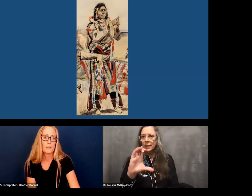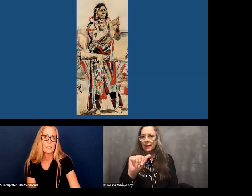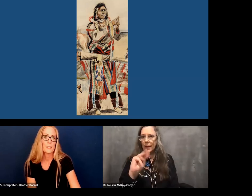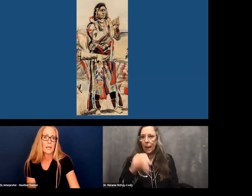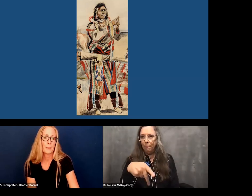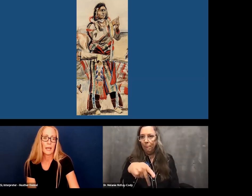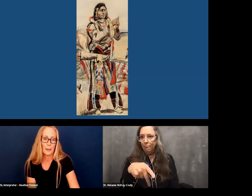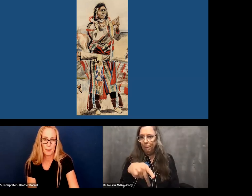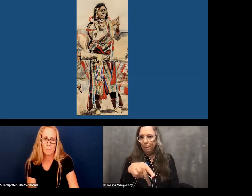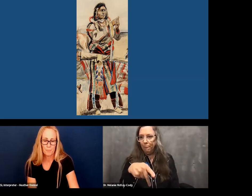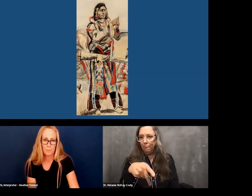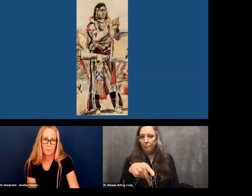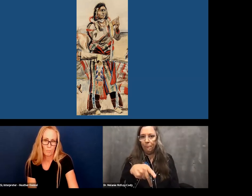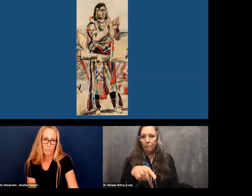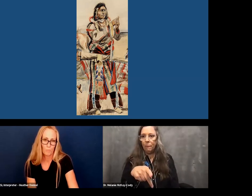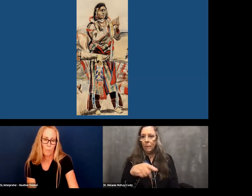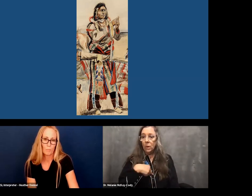This means to set up camp.